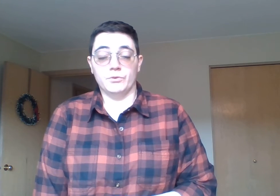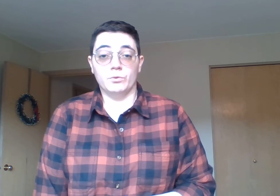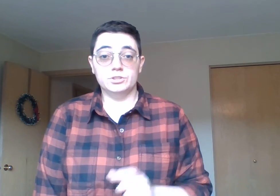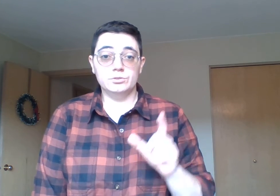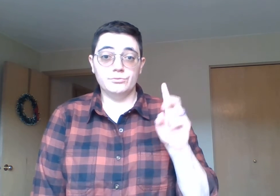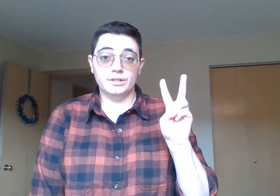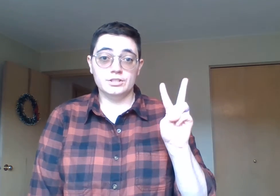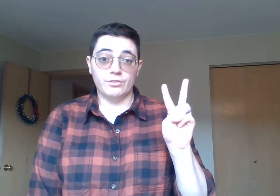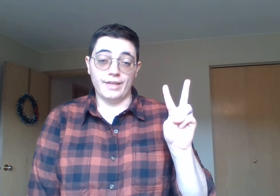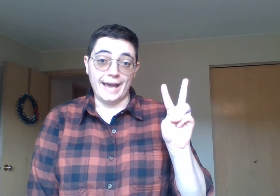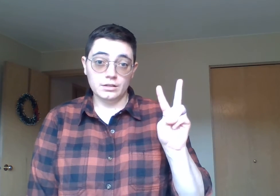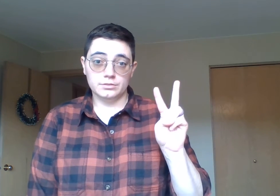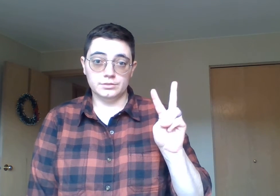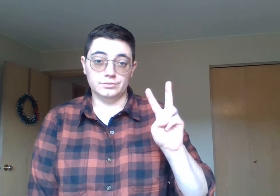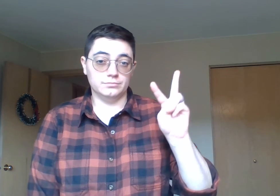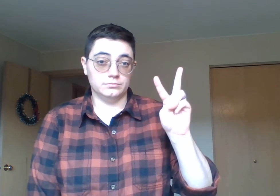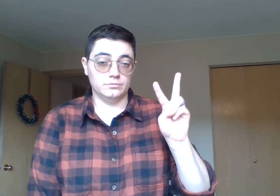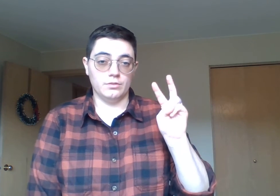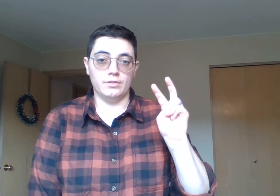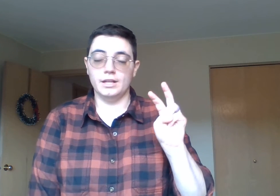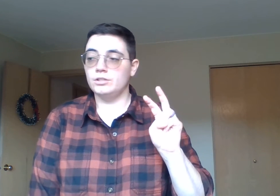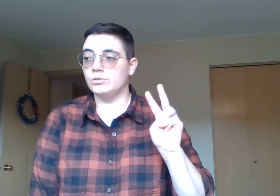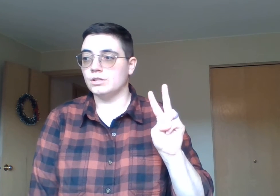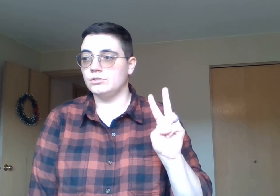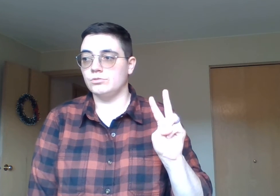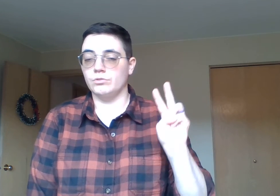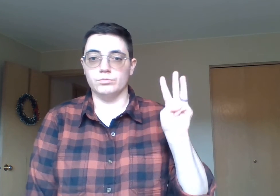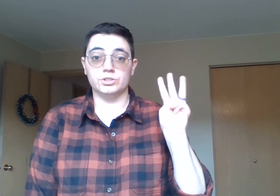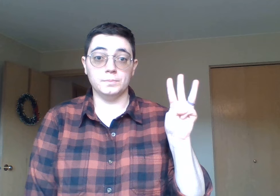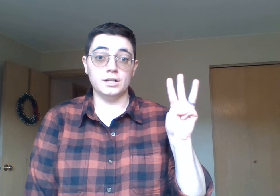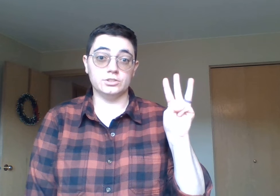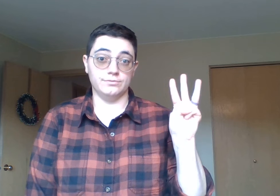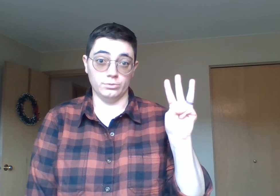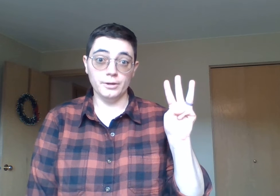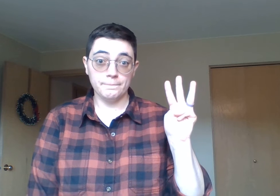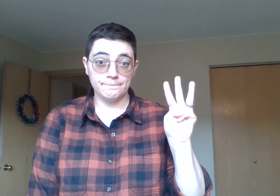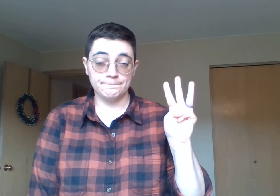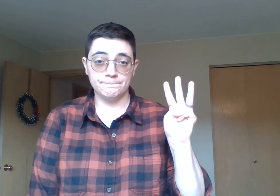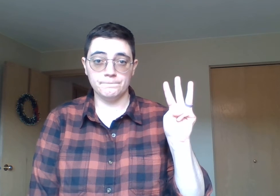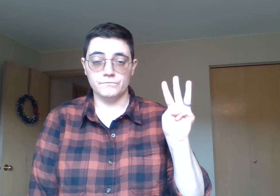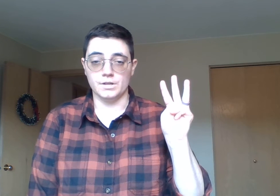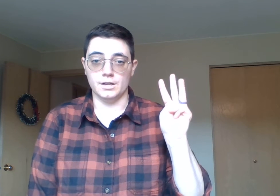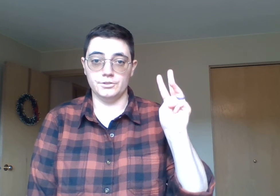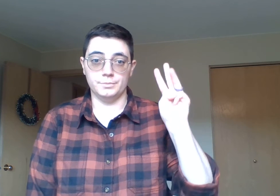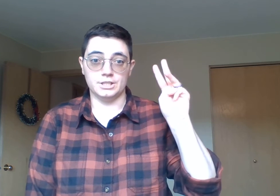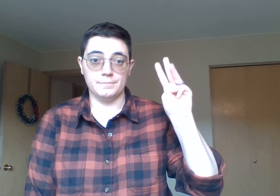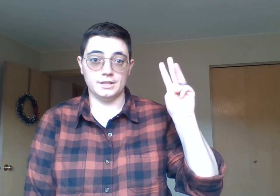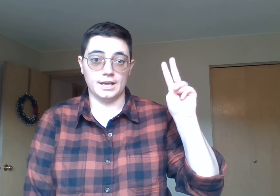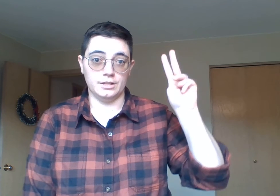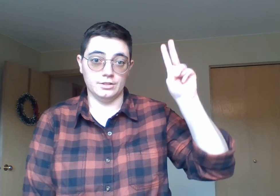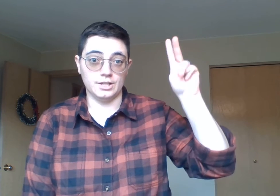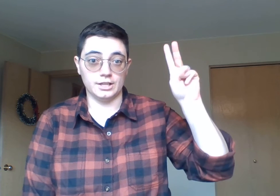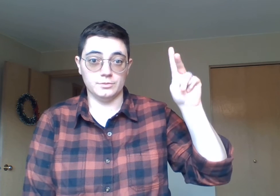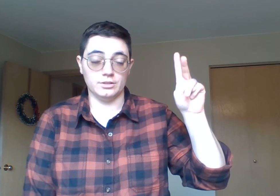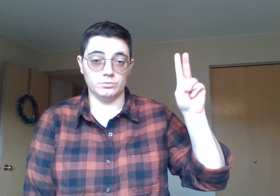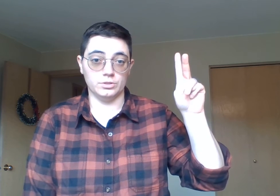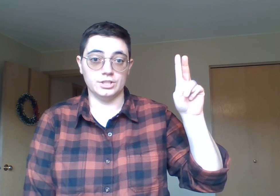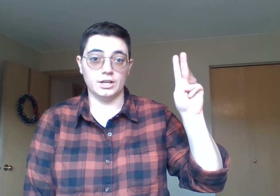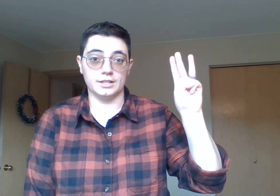Once you've finished that, then you can do the response for it. You'll be typing that in the document, the Word doc